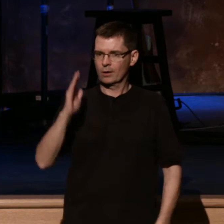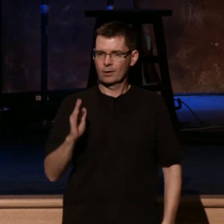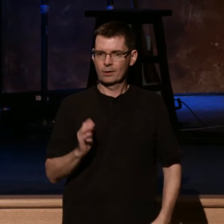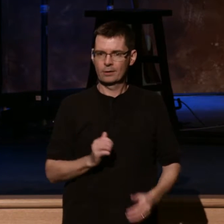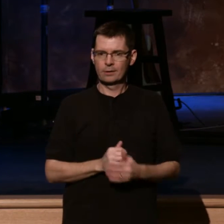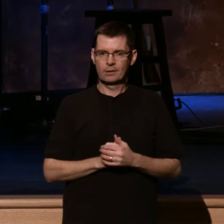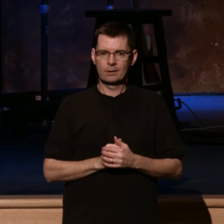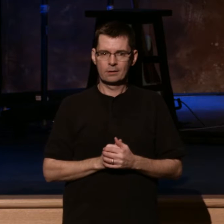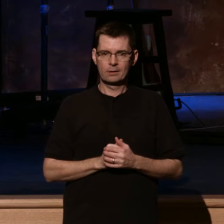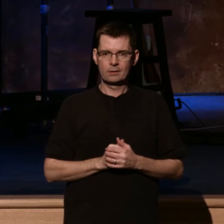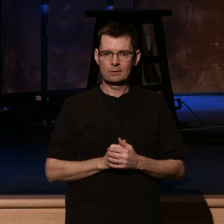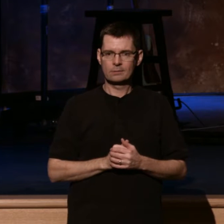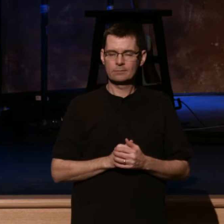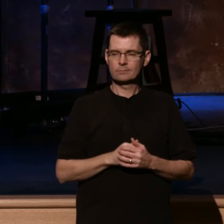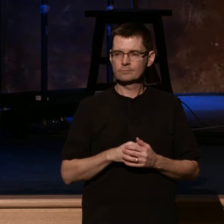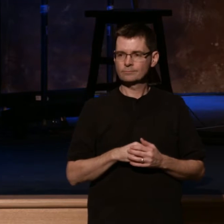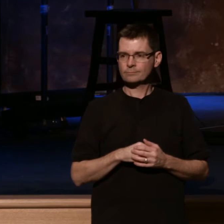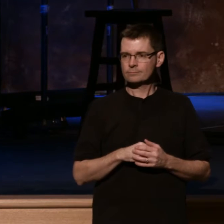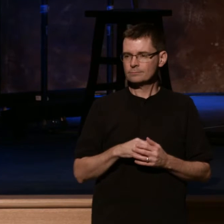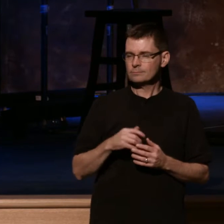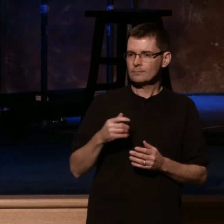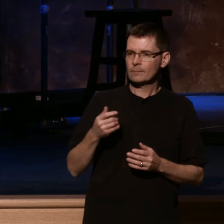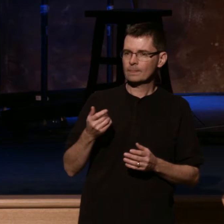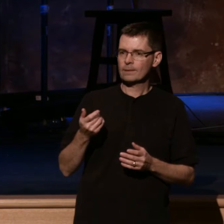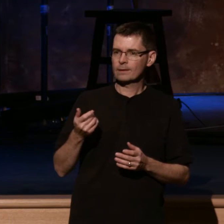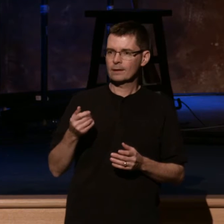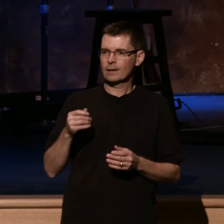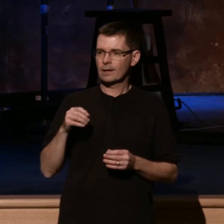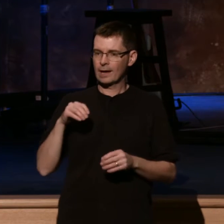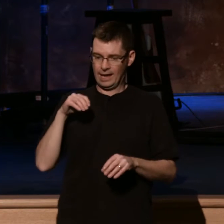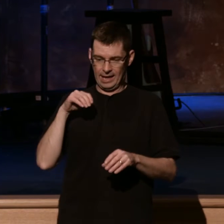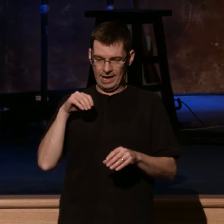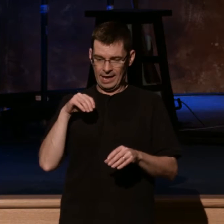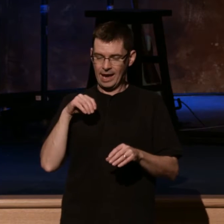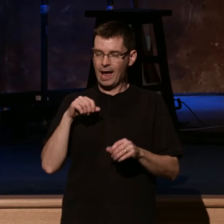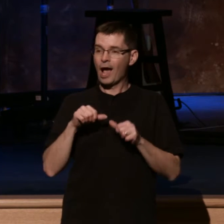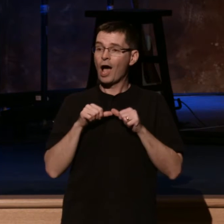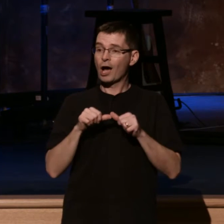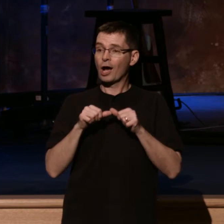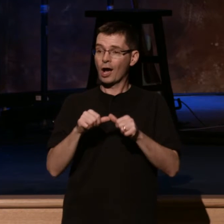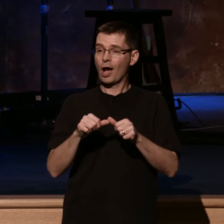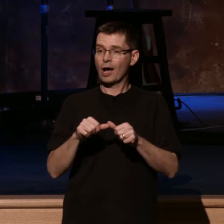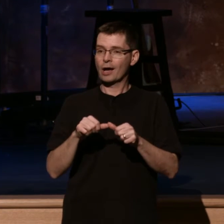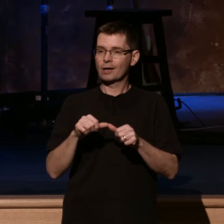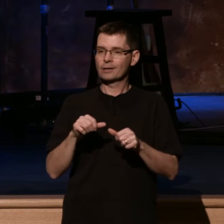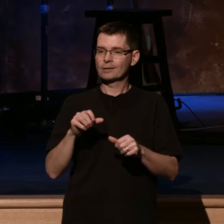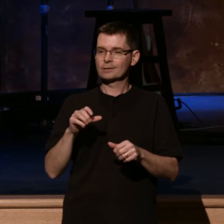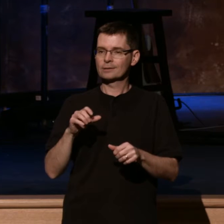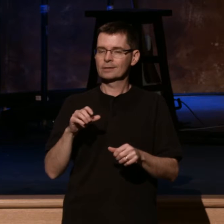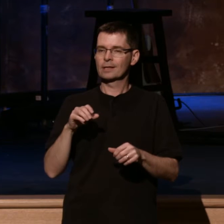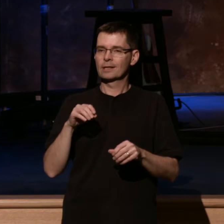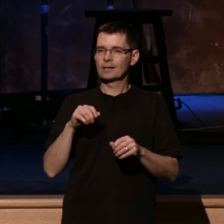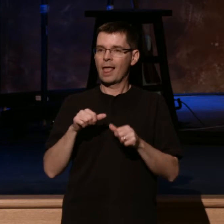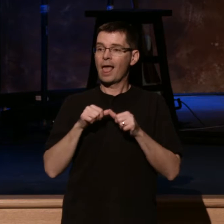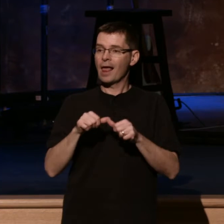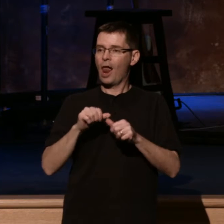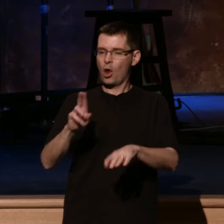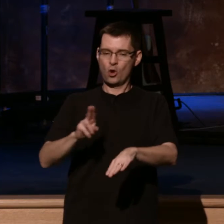status quo Christianity, we pray in the context of ministry. During revival, we minister in the context of prayer.